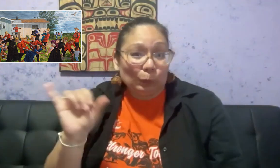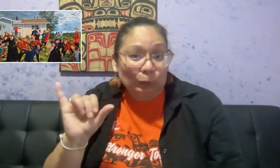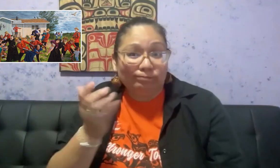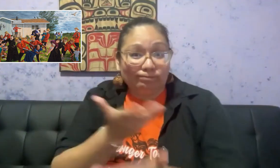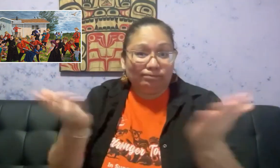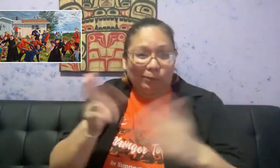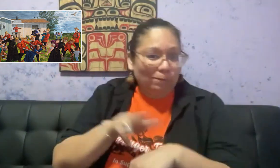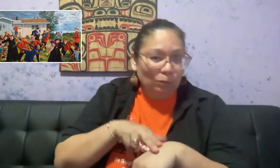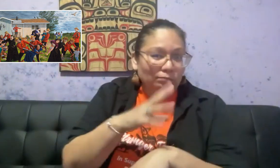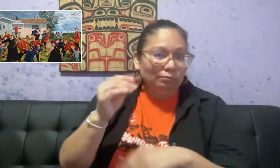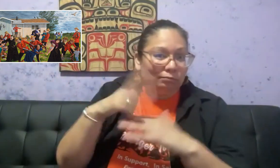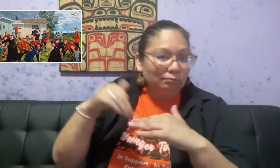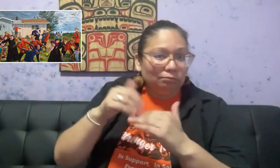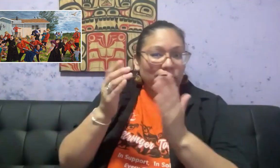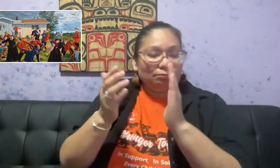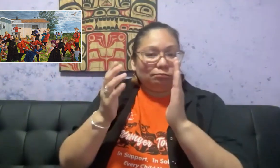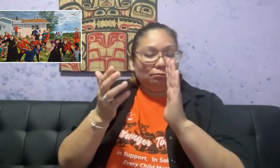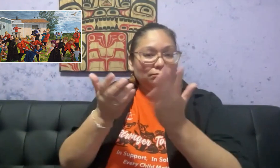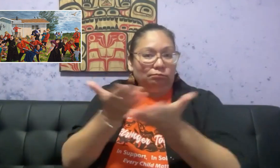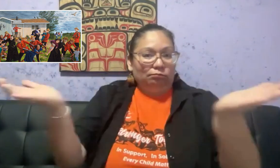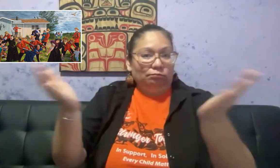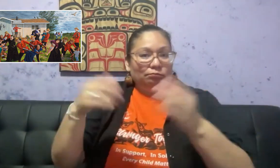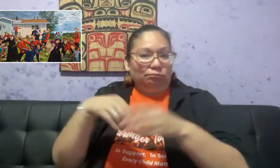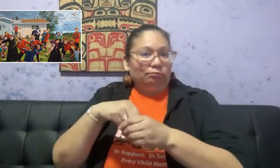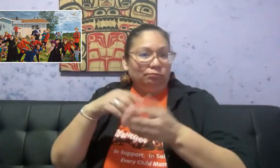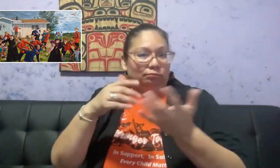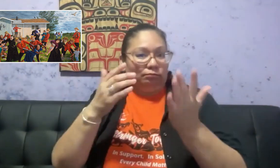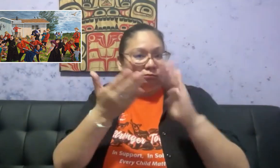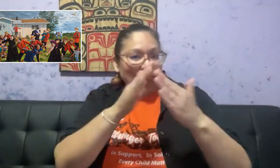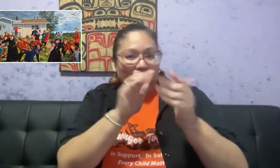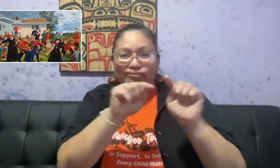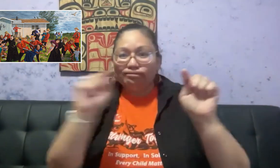folks across Canada, including general Indigenous peoples.